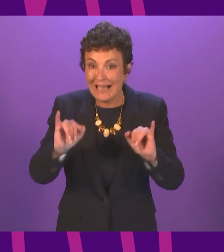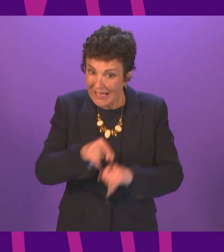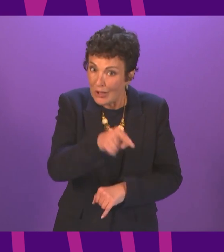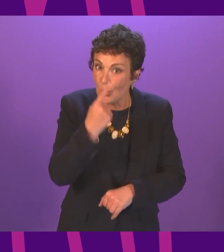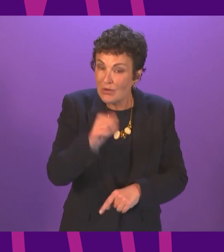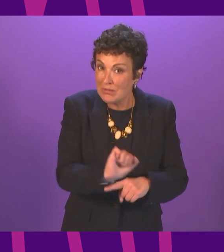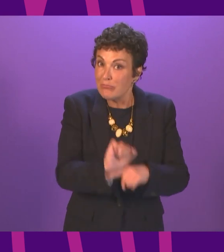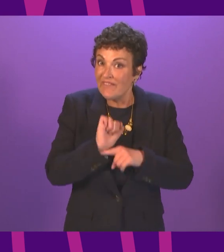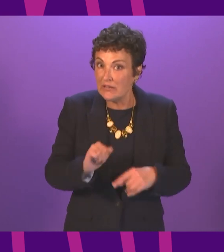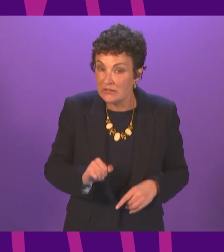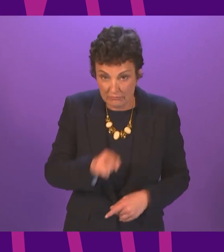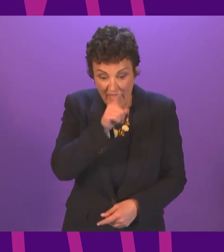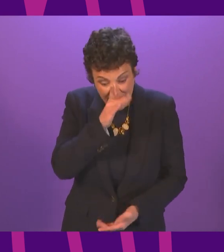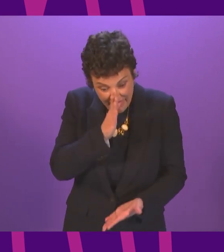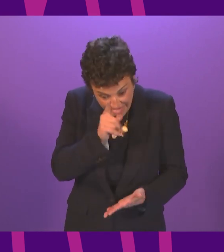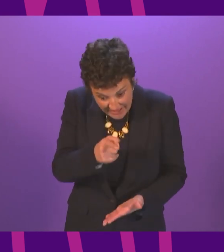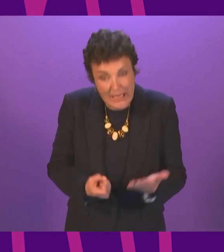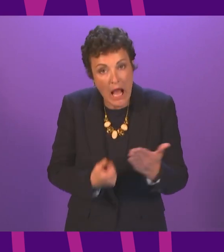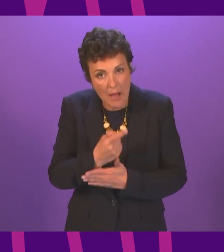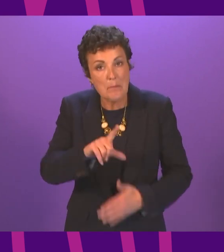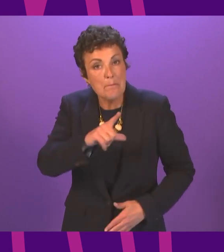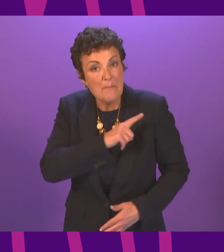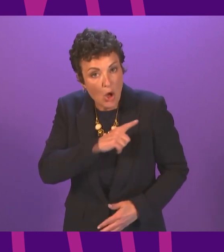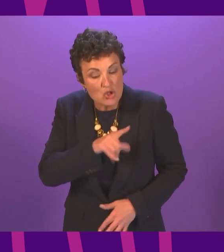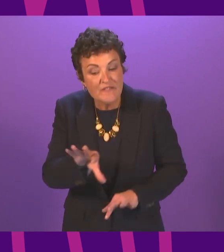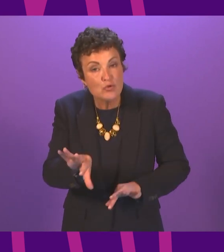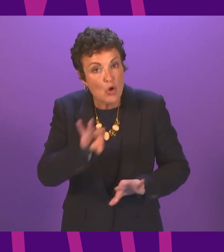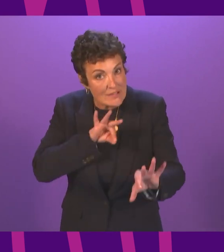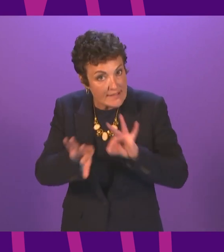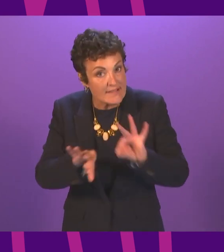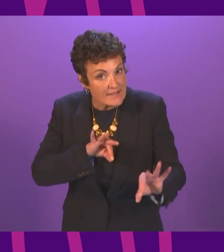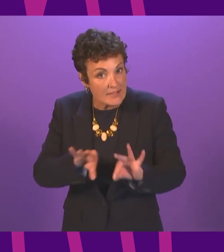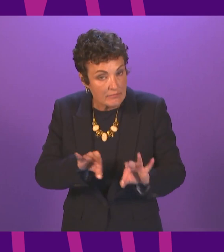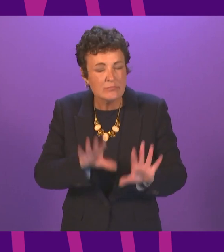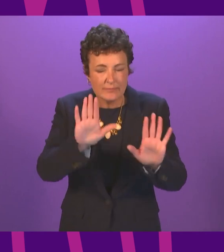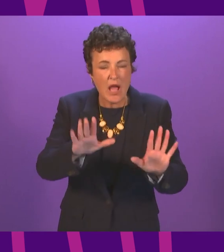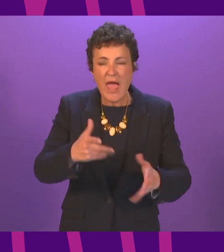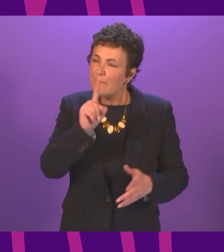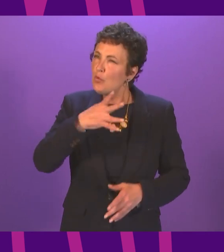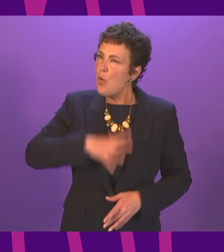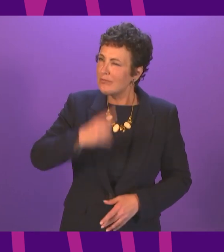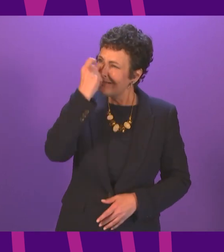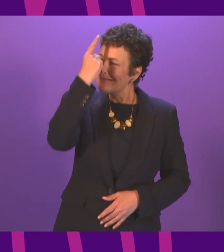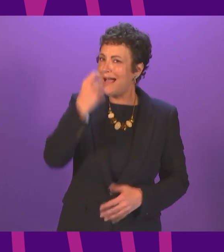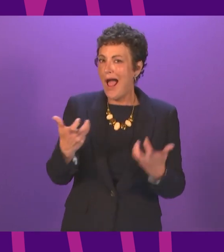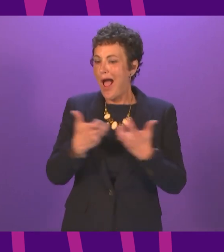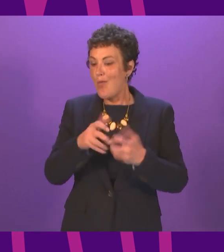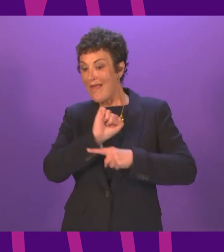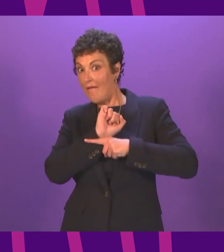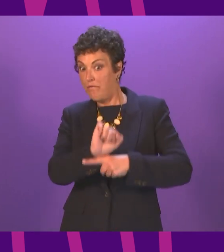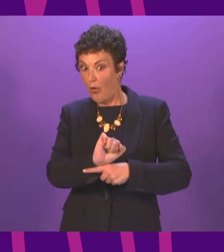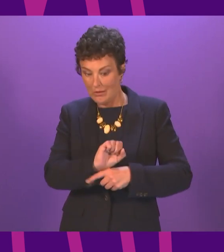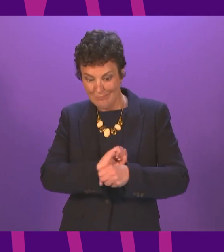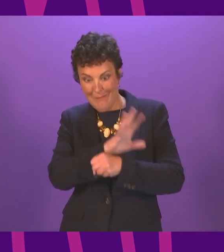result of a series of choices and a specific set of circumstances to understand what we need to do to avoid another